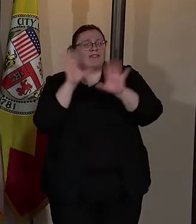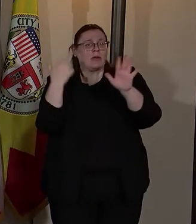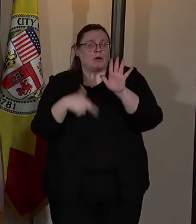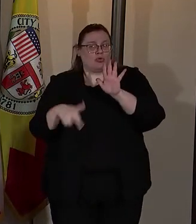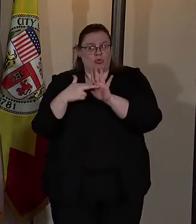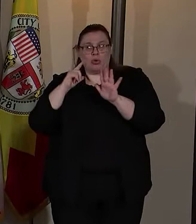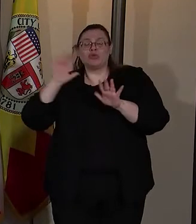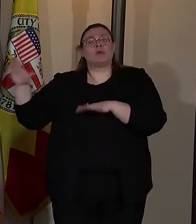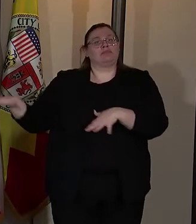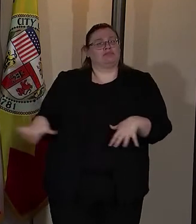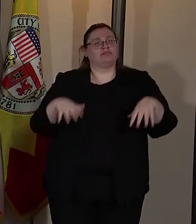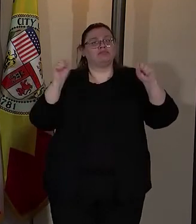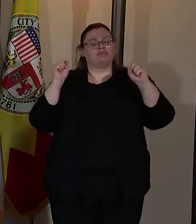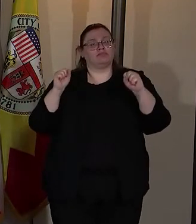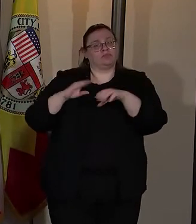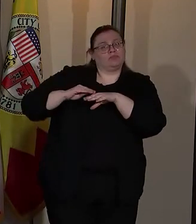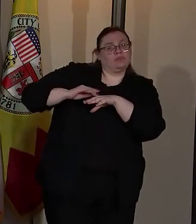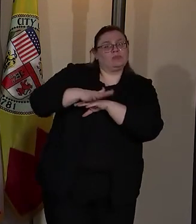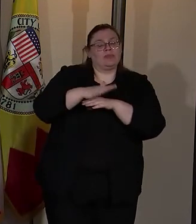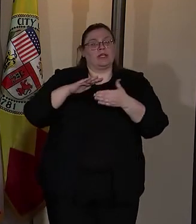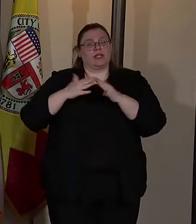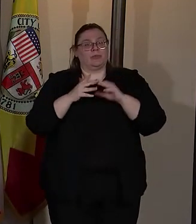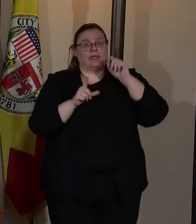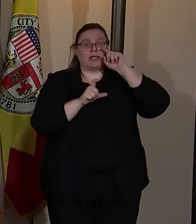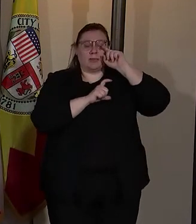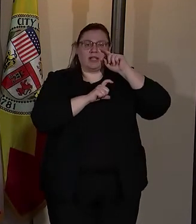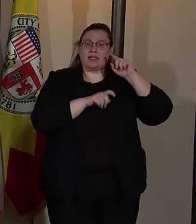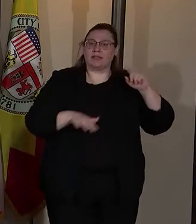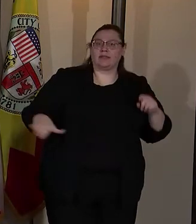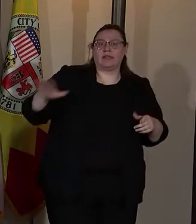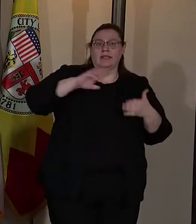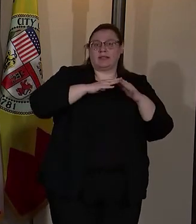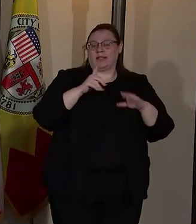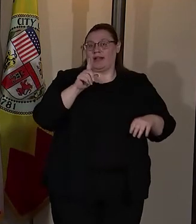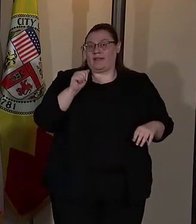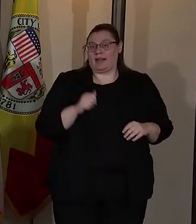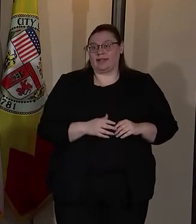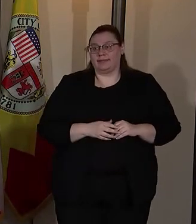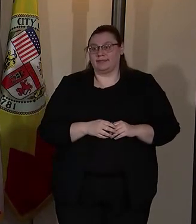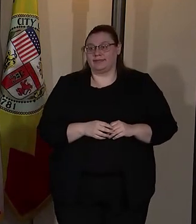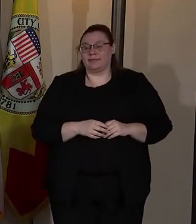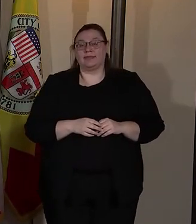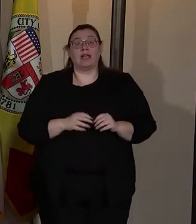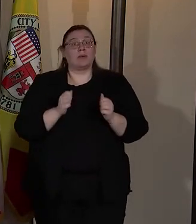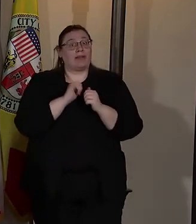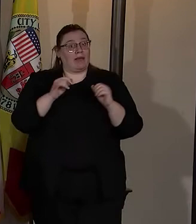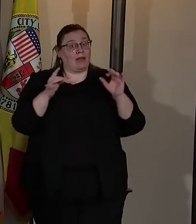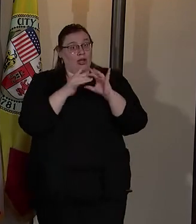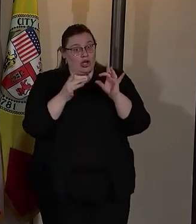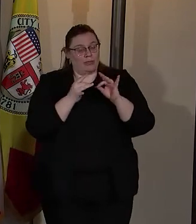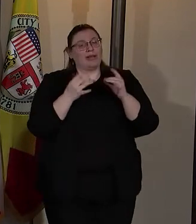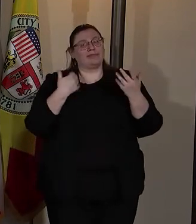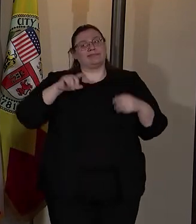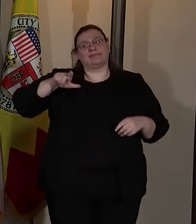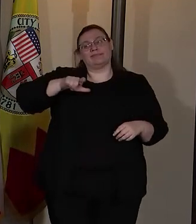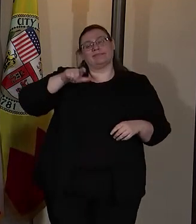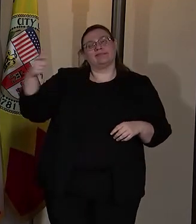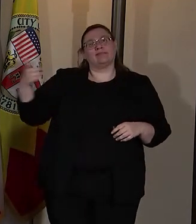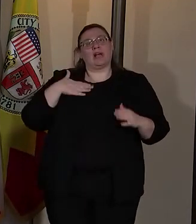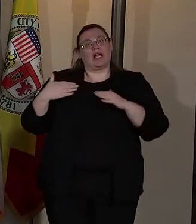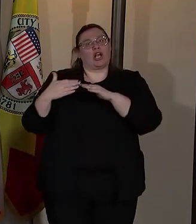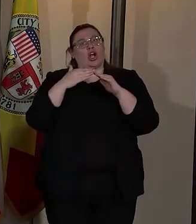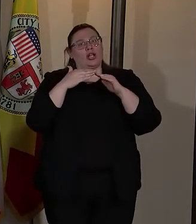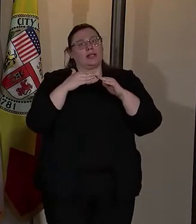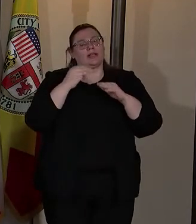play in helping to shape community policing throughout the city of Los Angeles. And with that, I'd like to turn it over to my colleague,